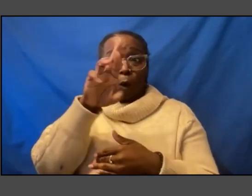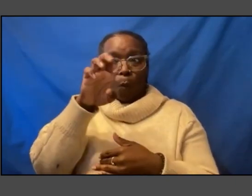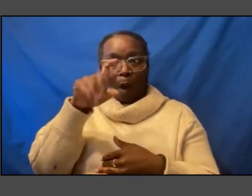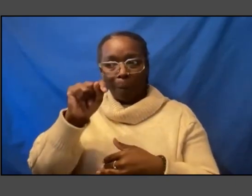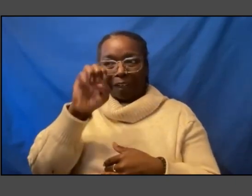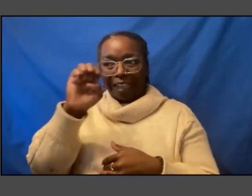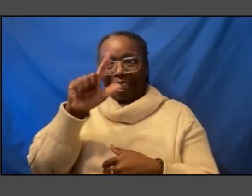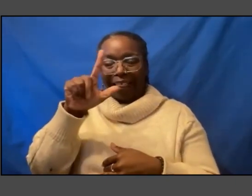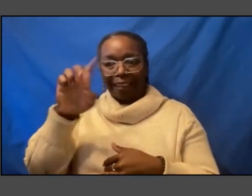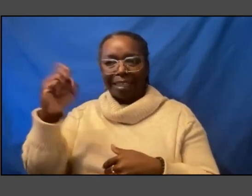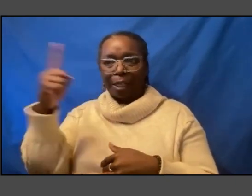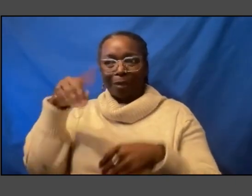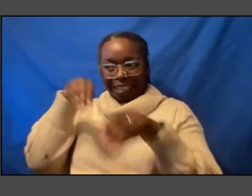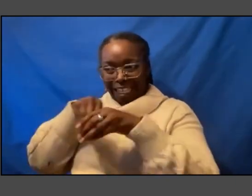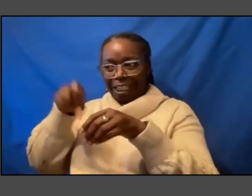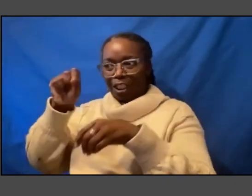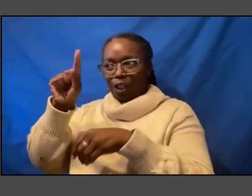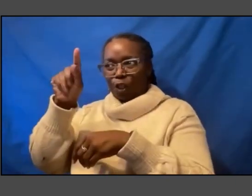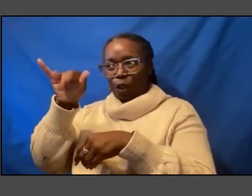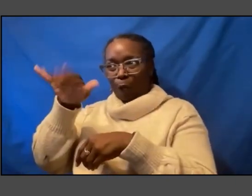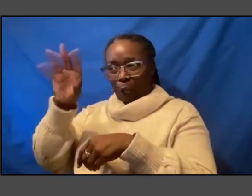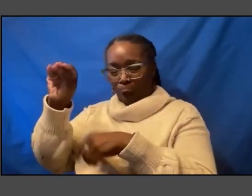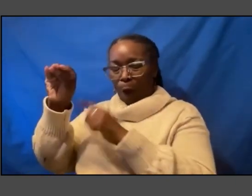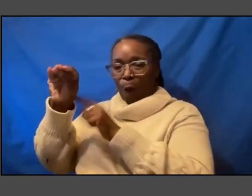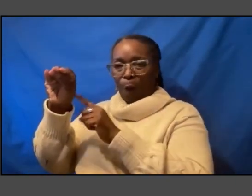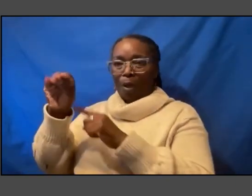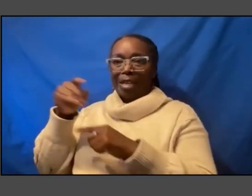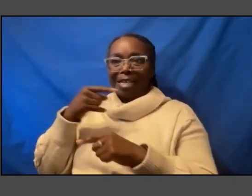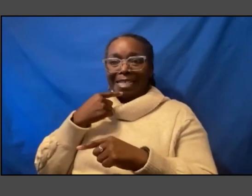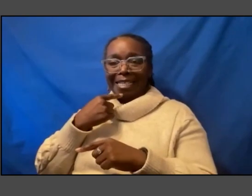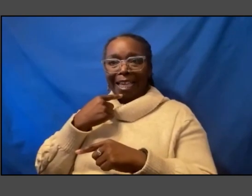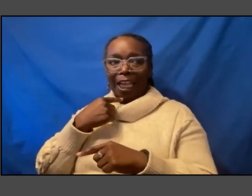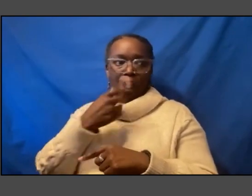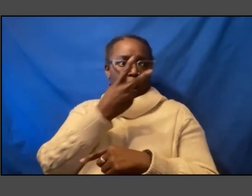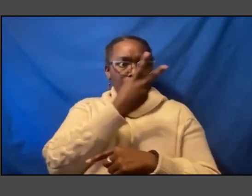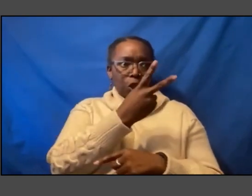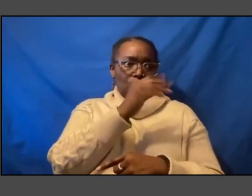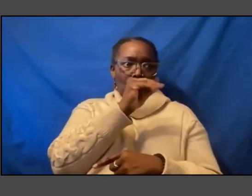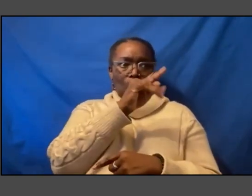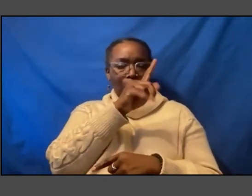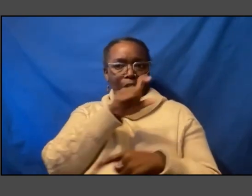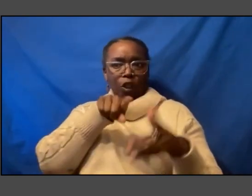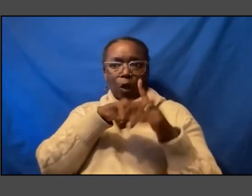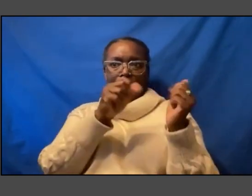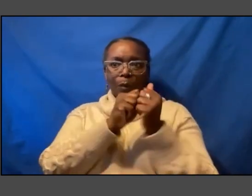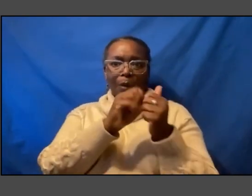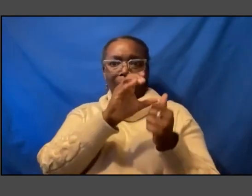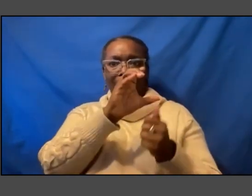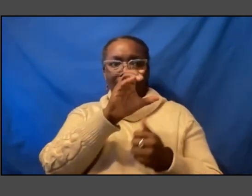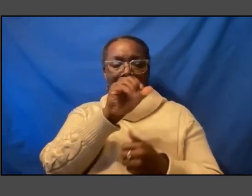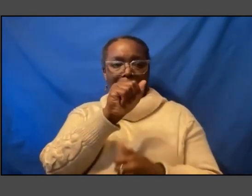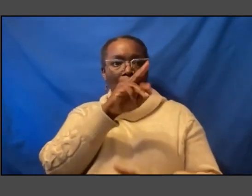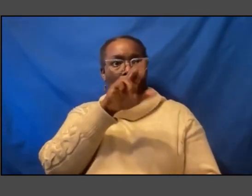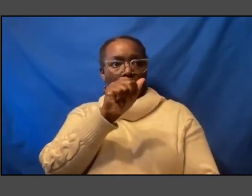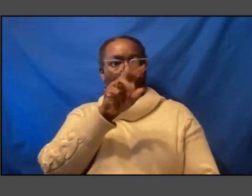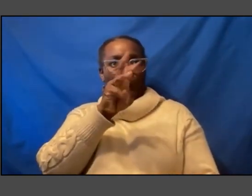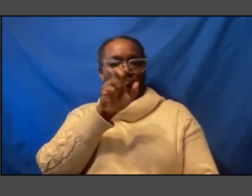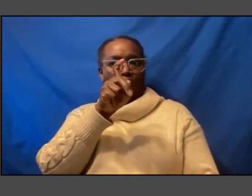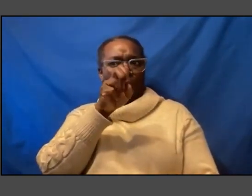um and saying two artists you know starting with cara walker what what do you do with this